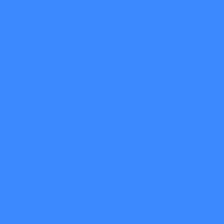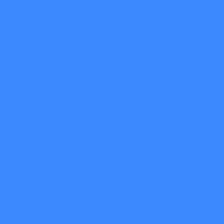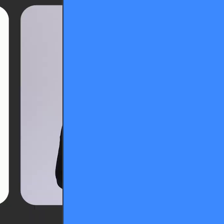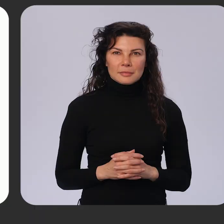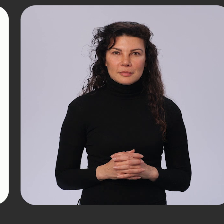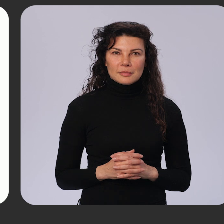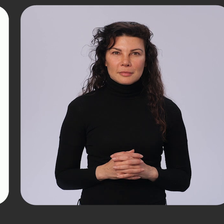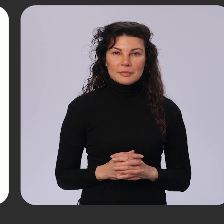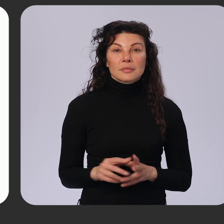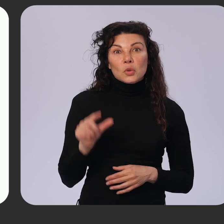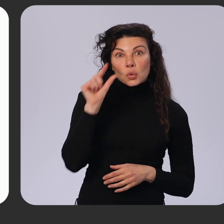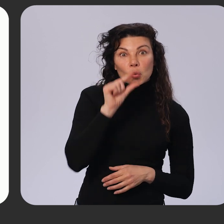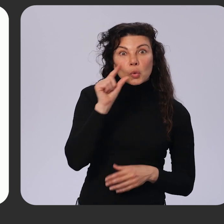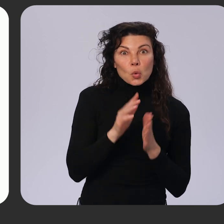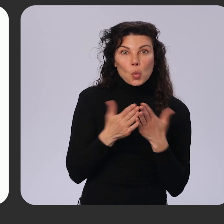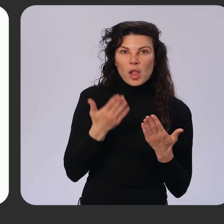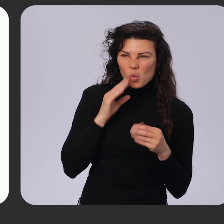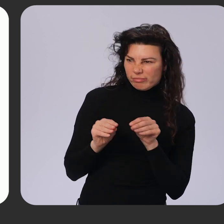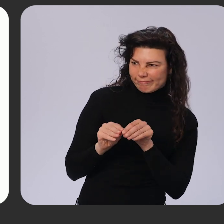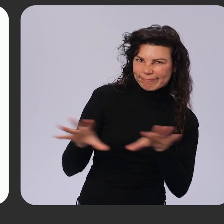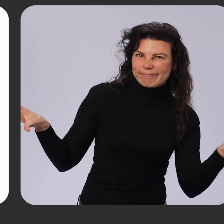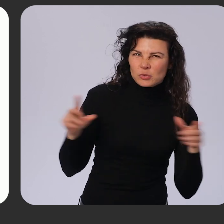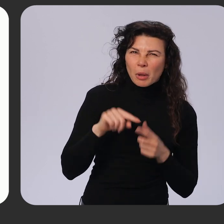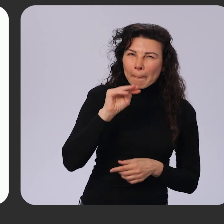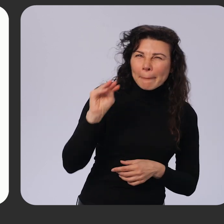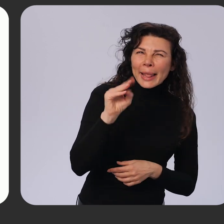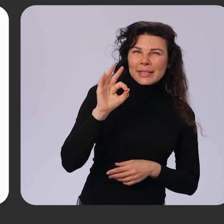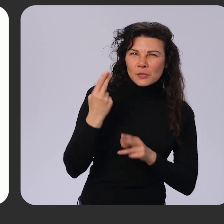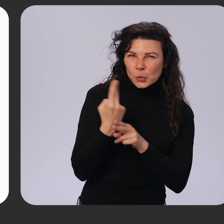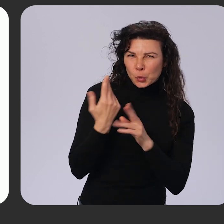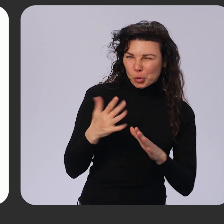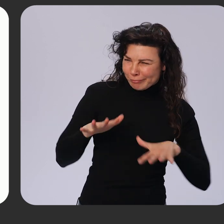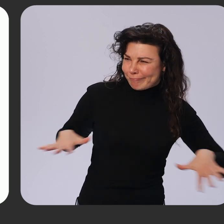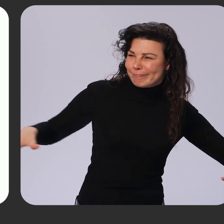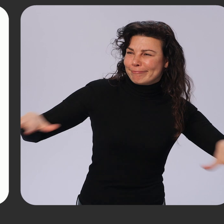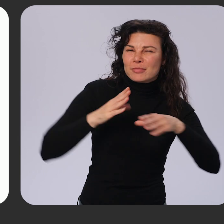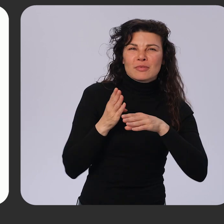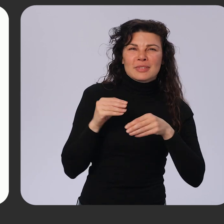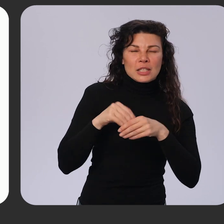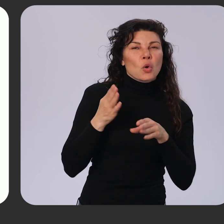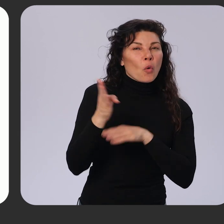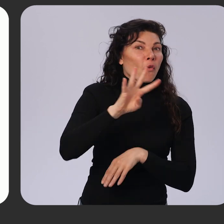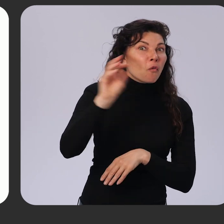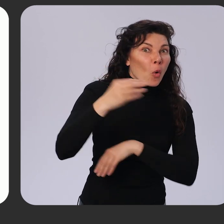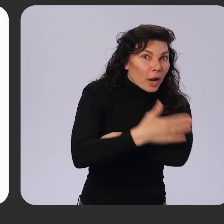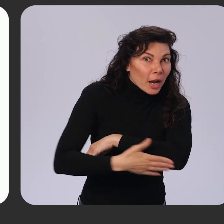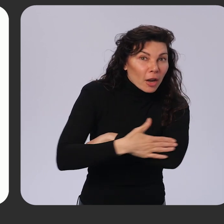Google Wallet will be rolling out to millions of users across over 40 countries, and it will be supported